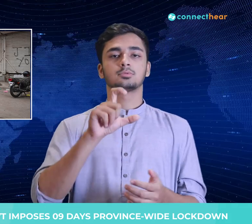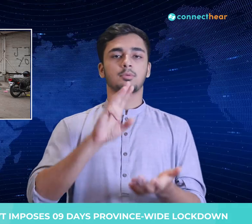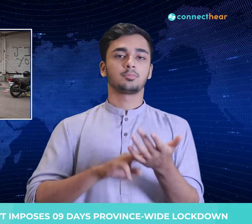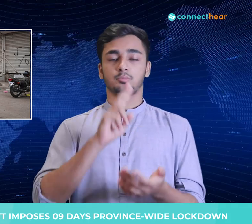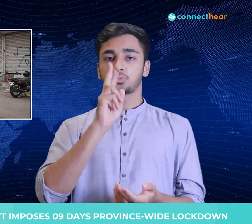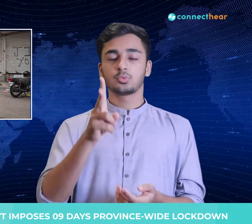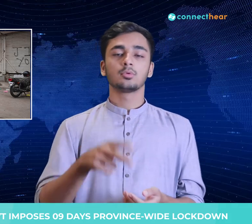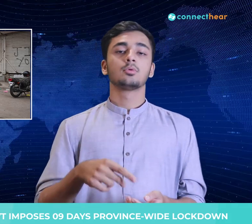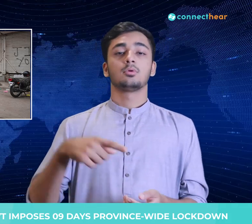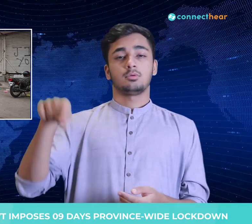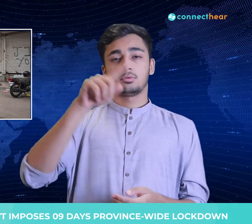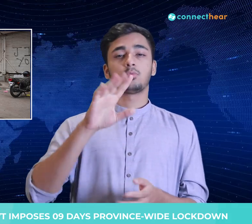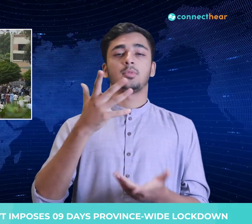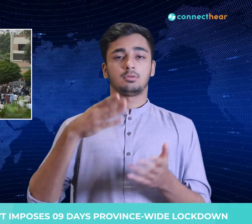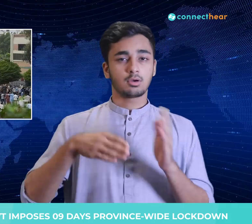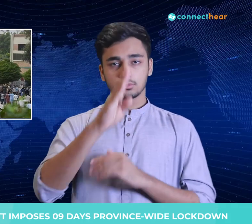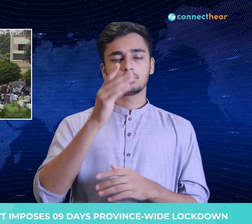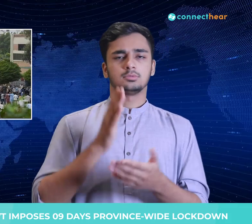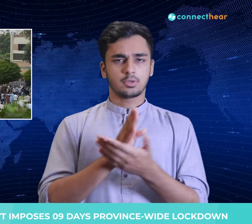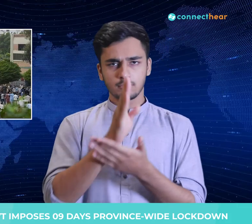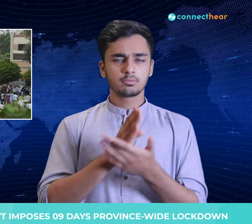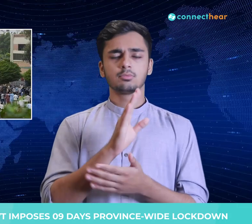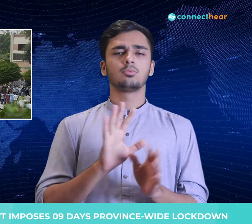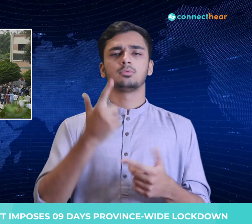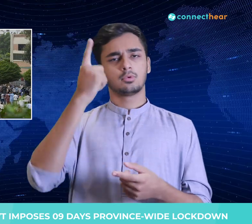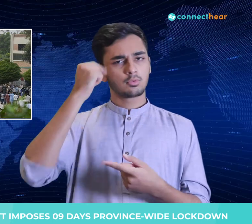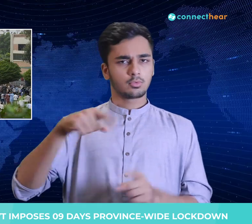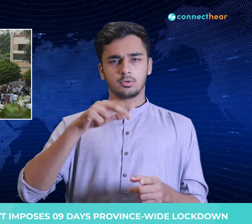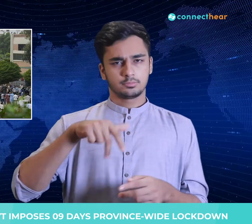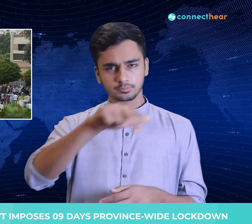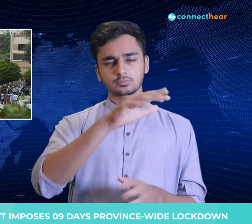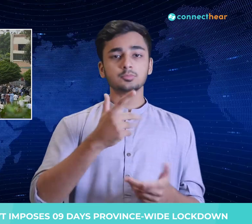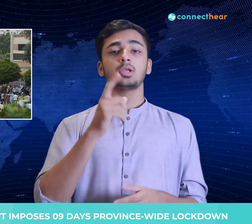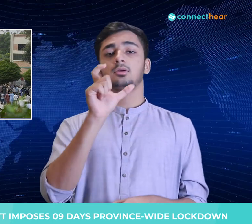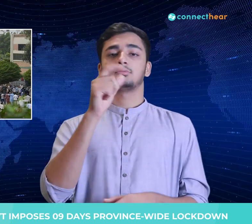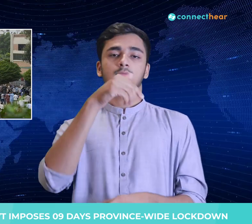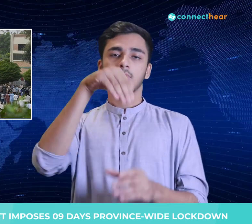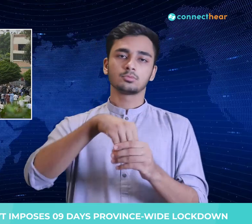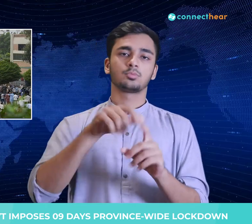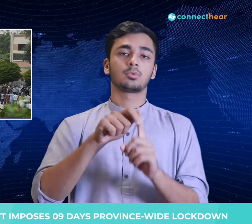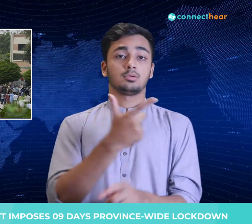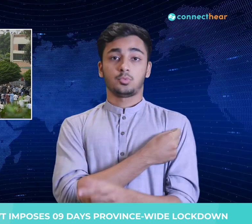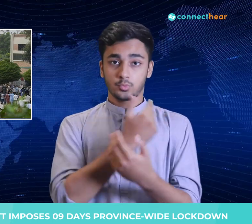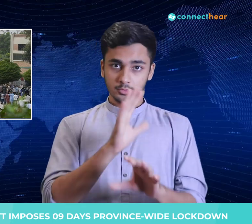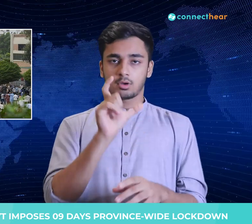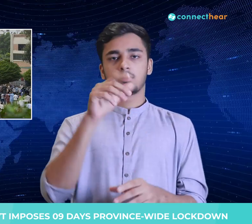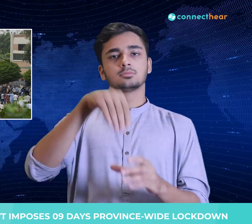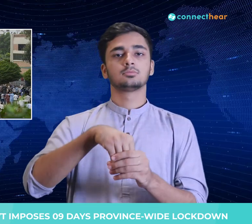force meeting. Murad Ali Shah further conveyed that anybody coming on roads will be checked for vaccination and only those